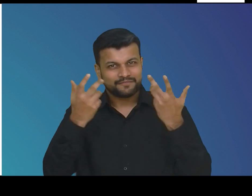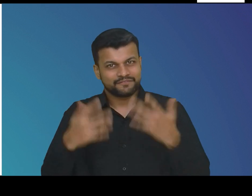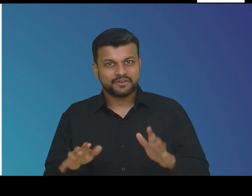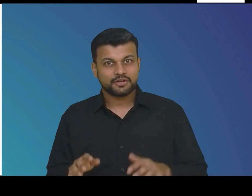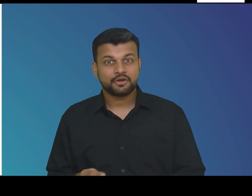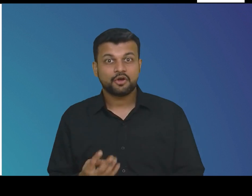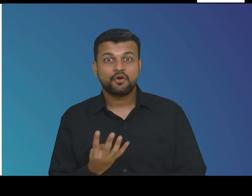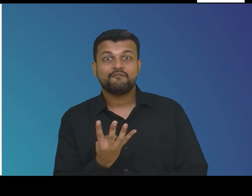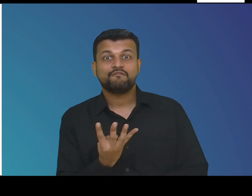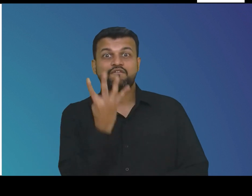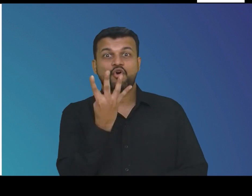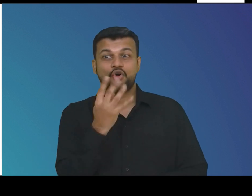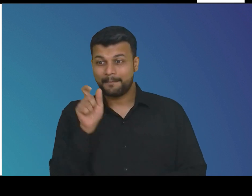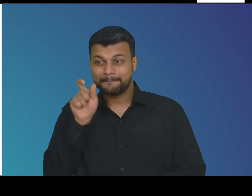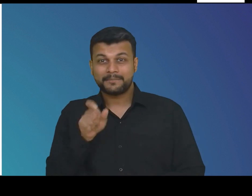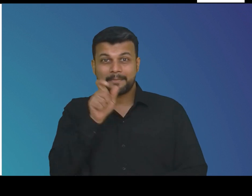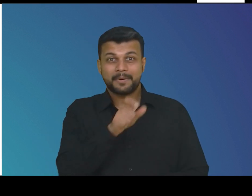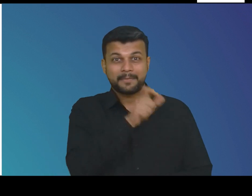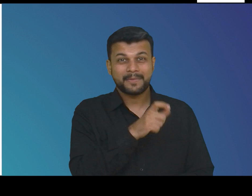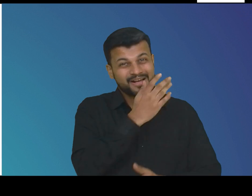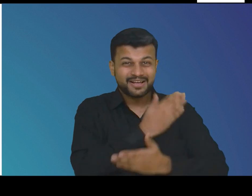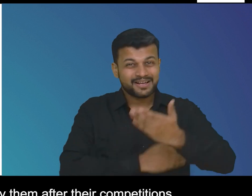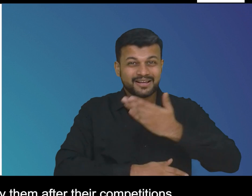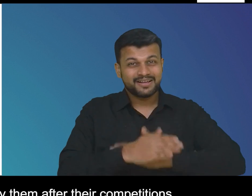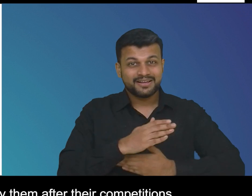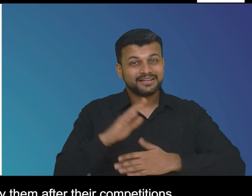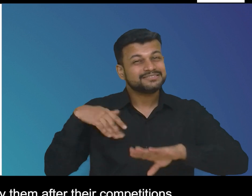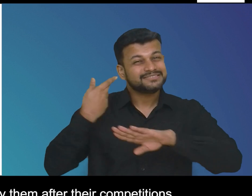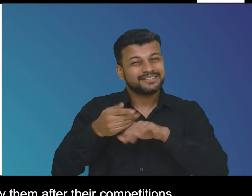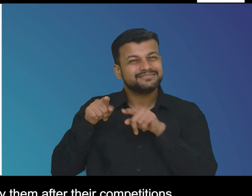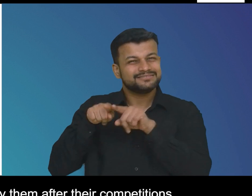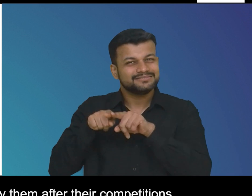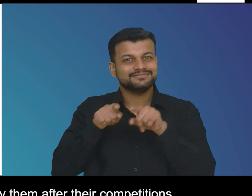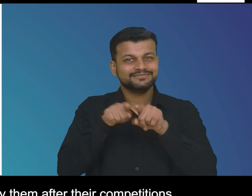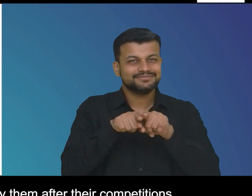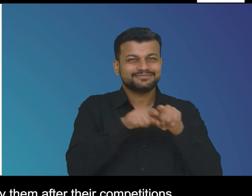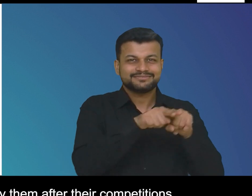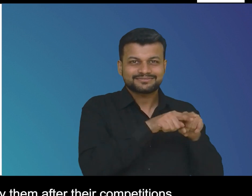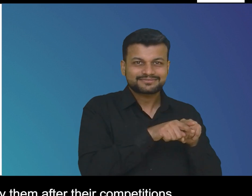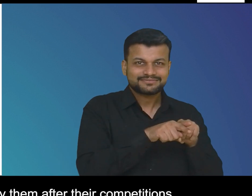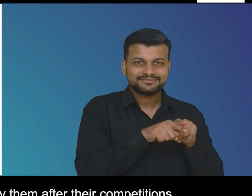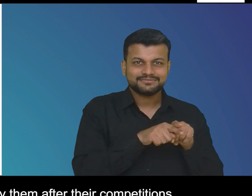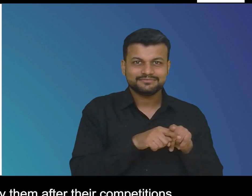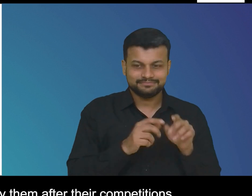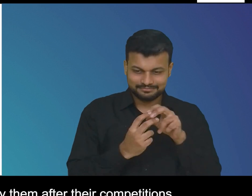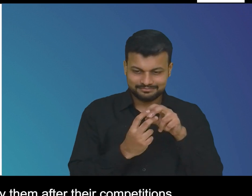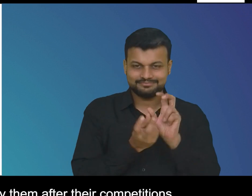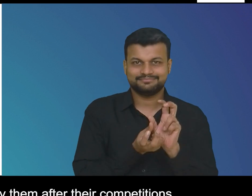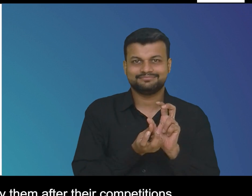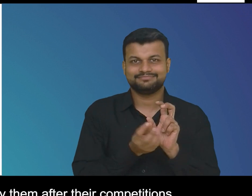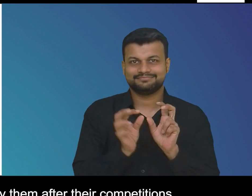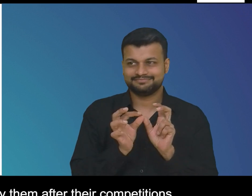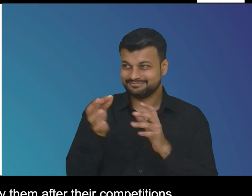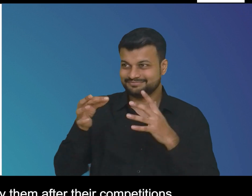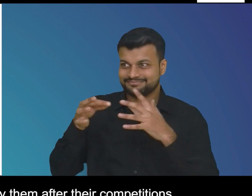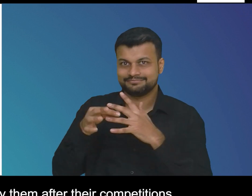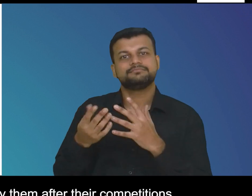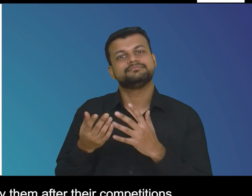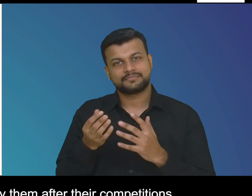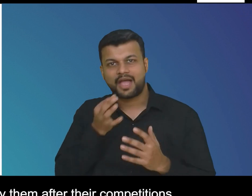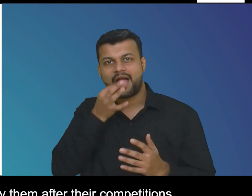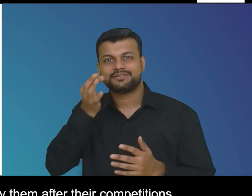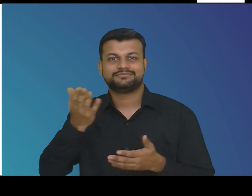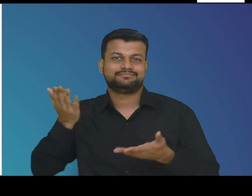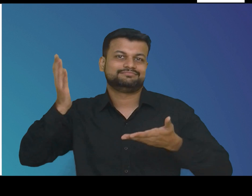after athletes realized both their professional and personal dreams of asking their partners to marry them after their competitions ended